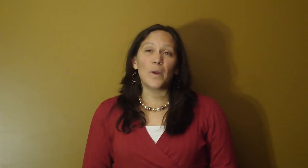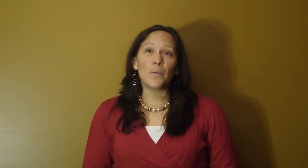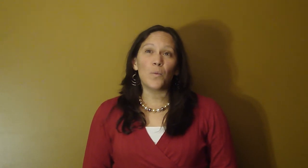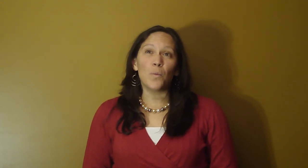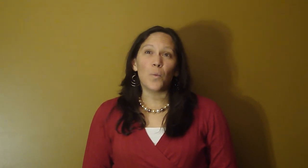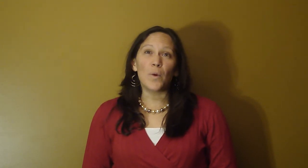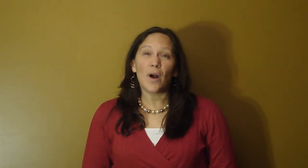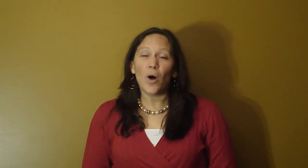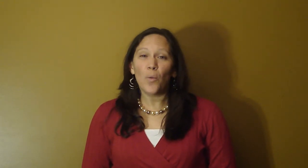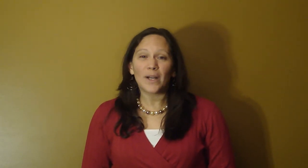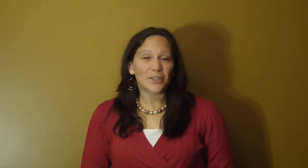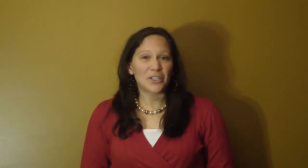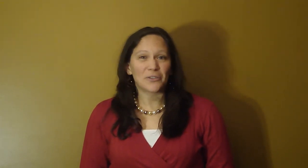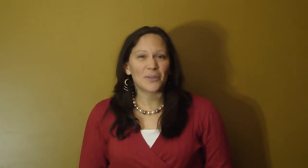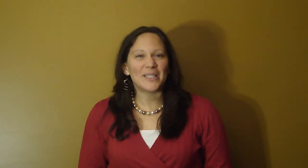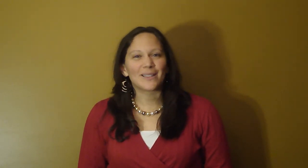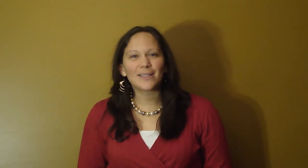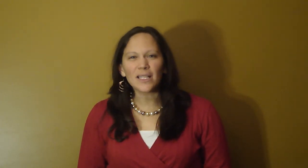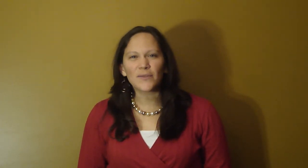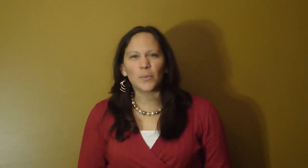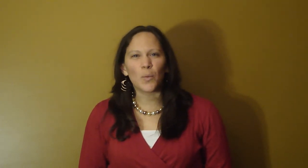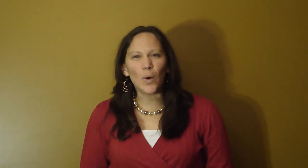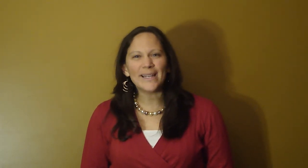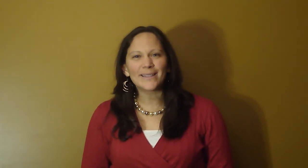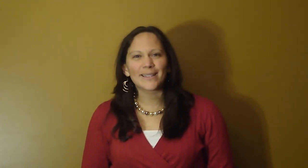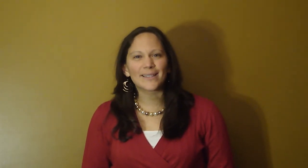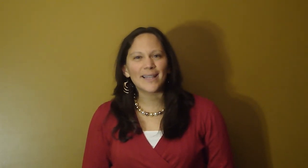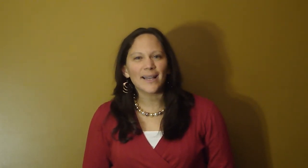We all want our children to be successful, but what is success?